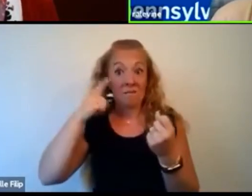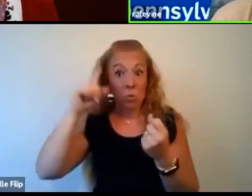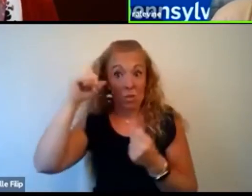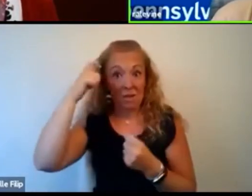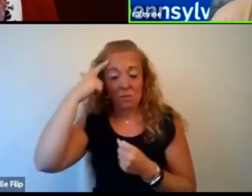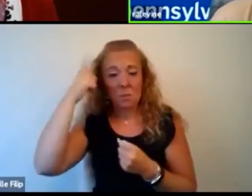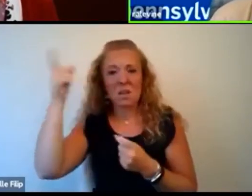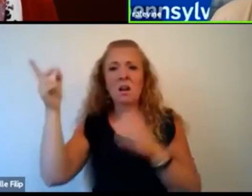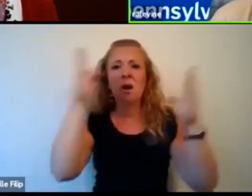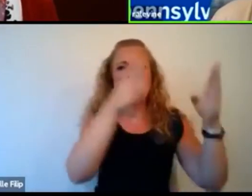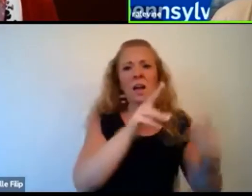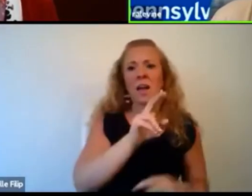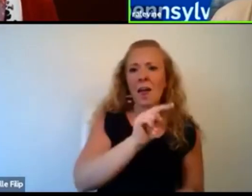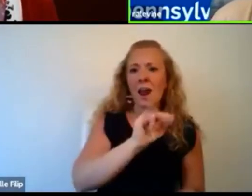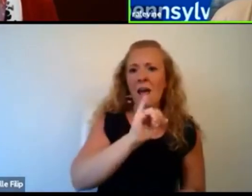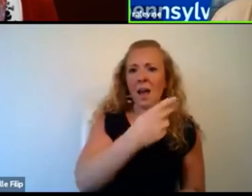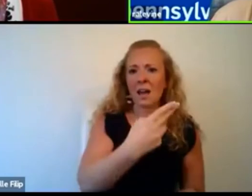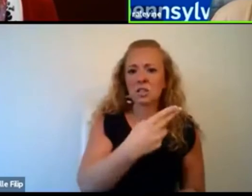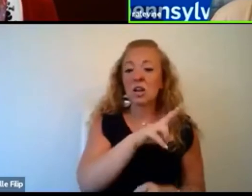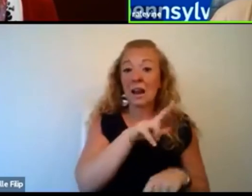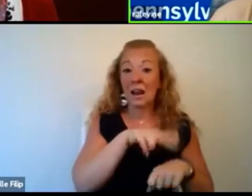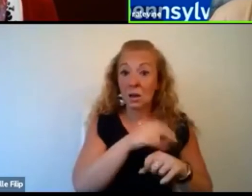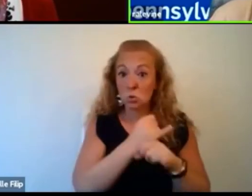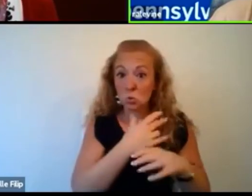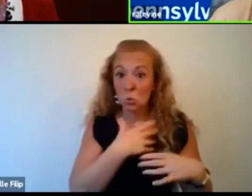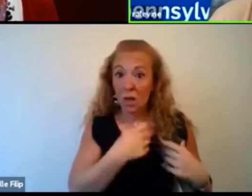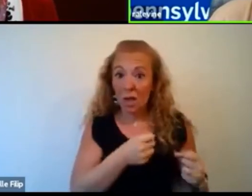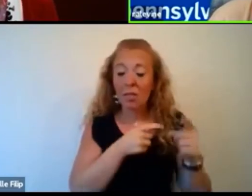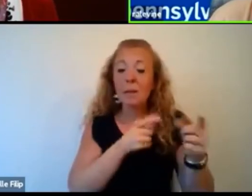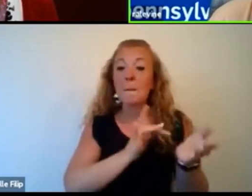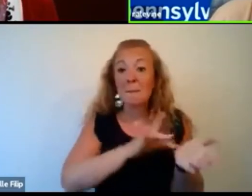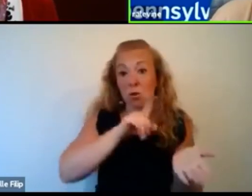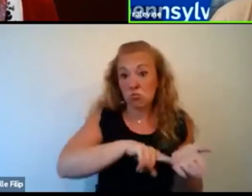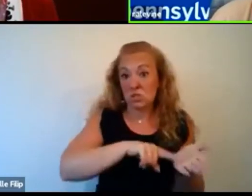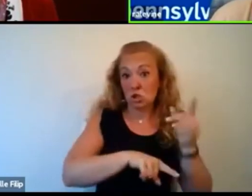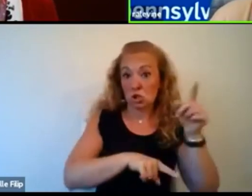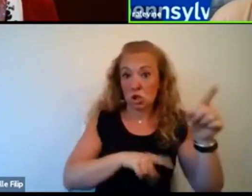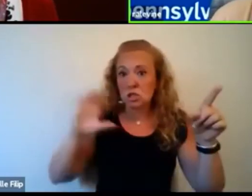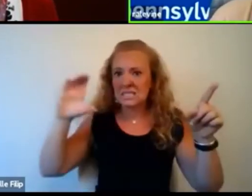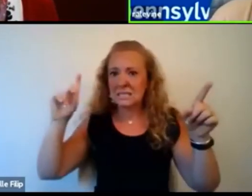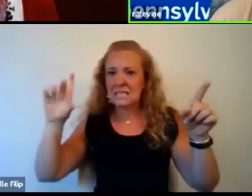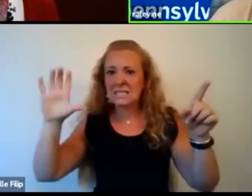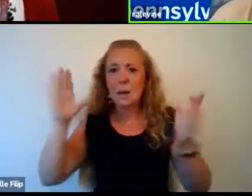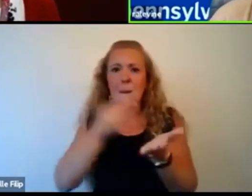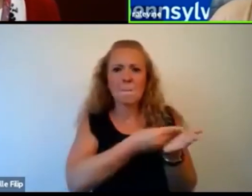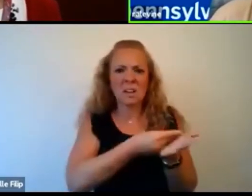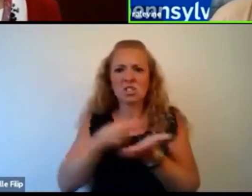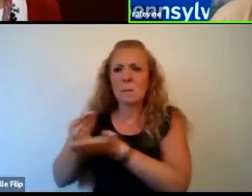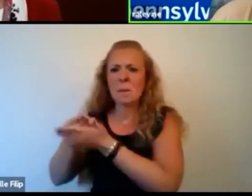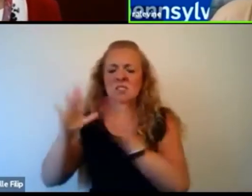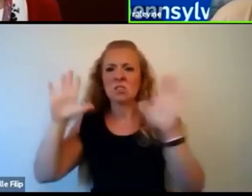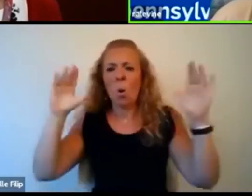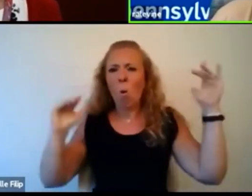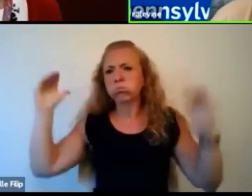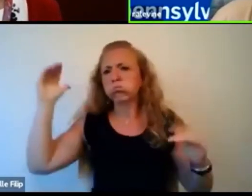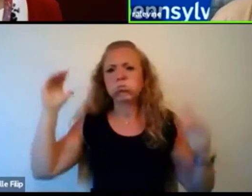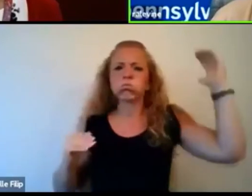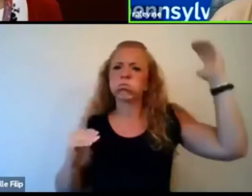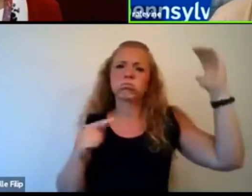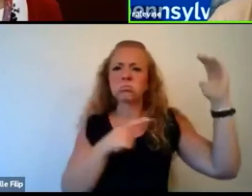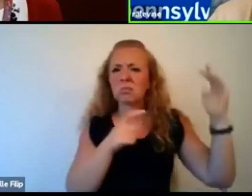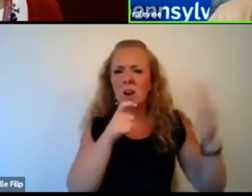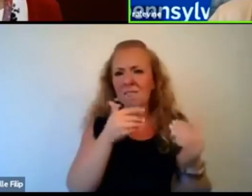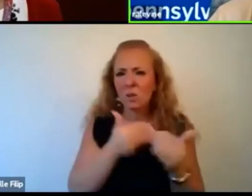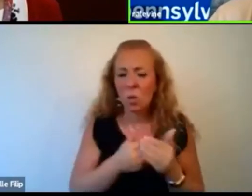the NIH, National Institute of Health, which does medical research, it's not even close. And if you compare the amount of money spent on, on